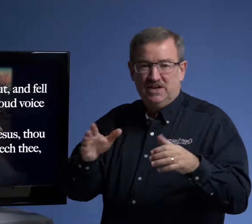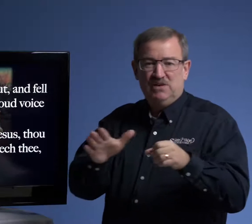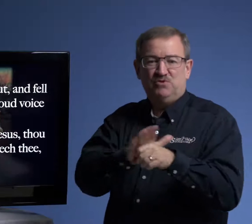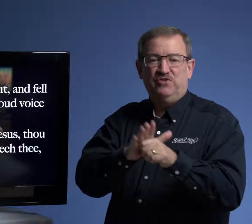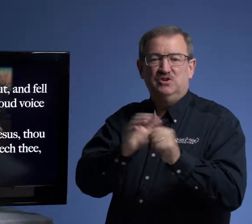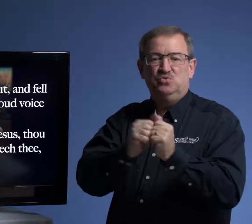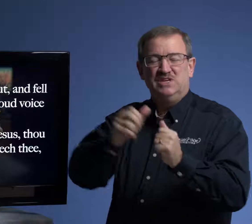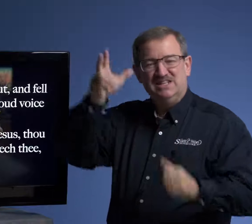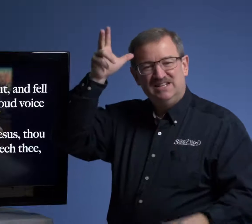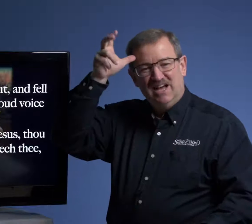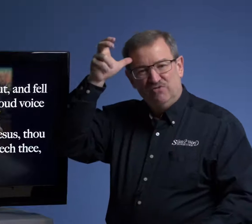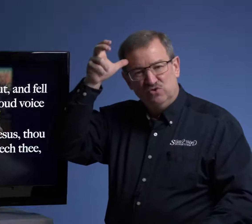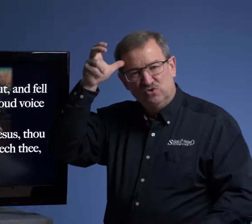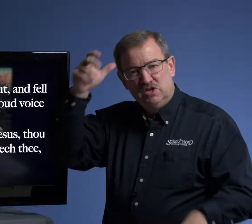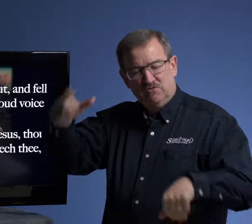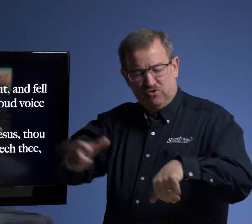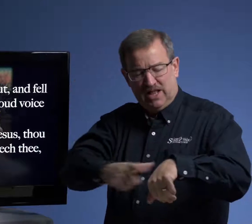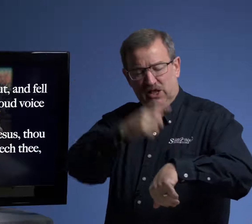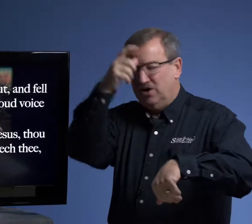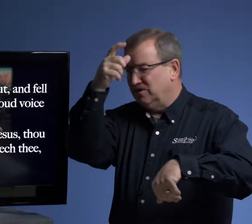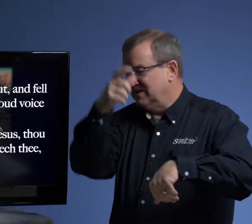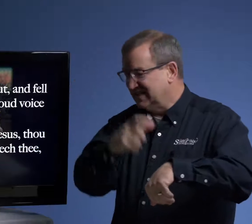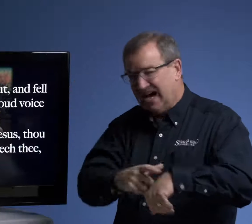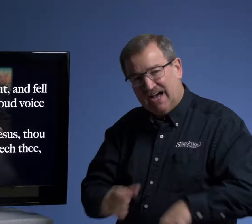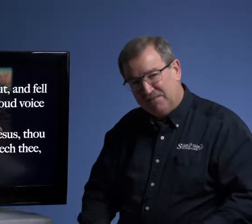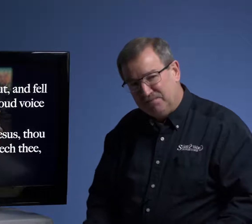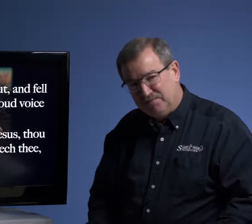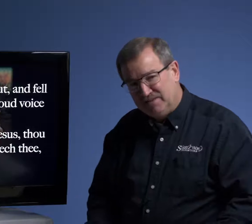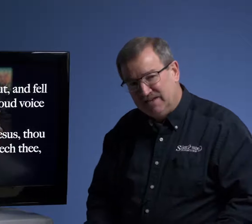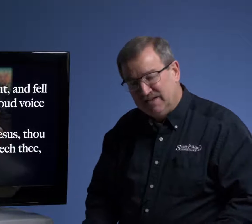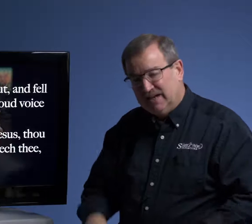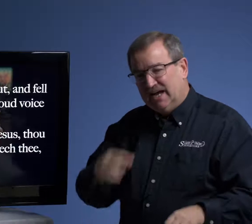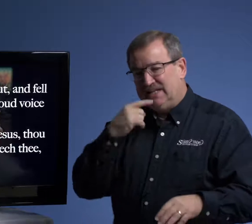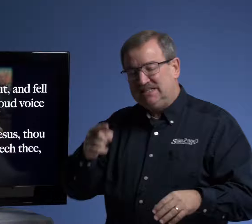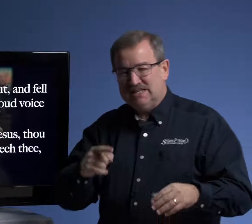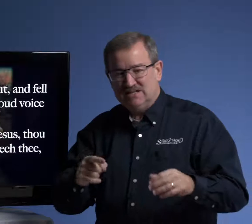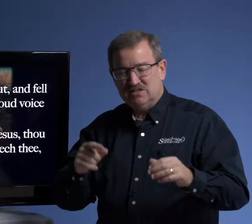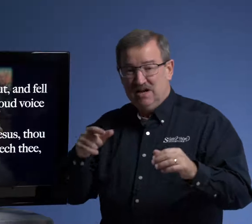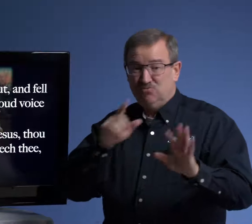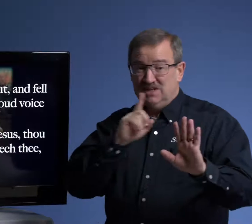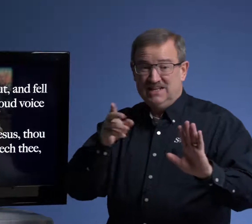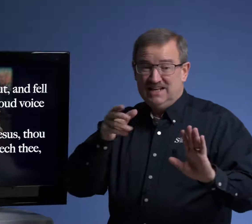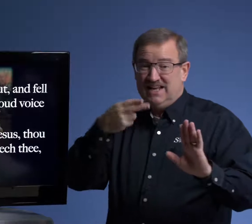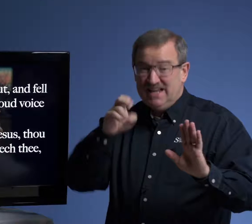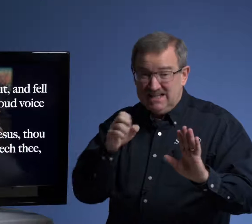that he was filled with devils for a long time. And he says, really, he